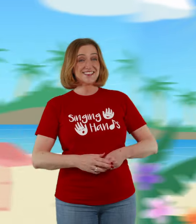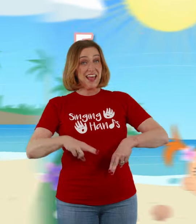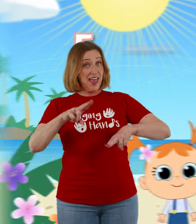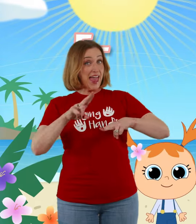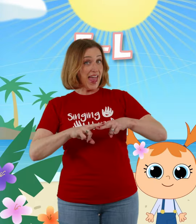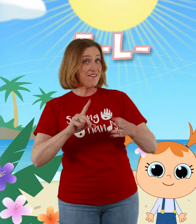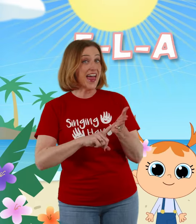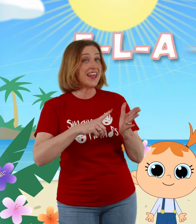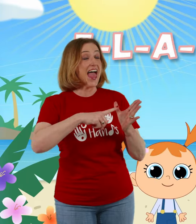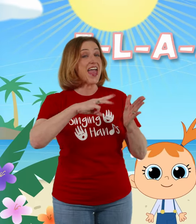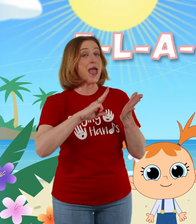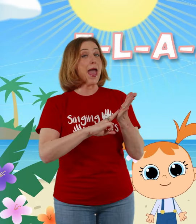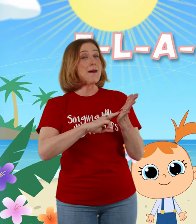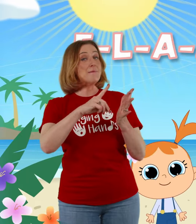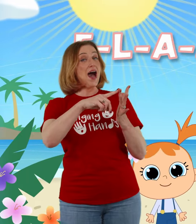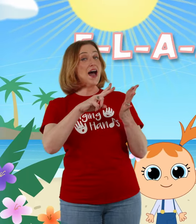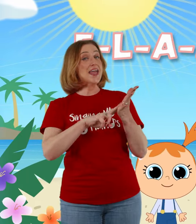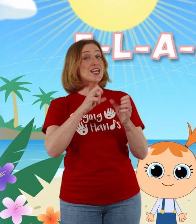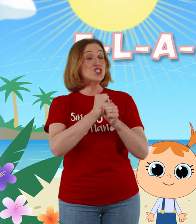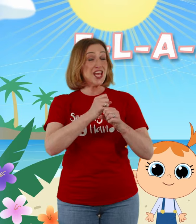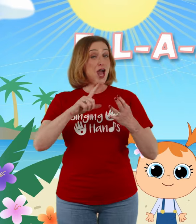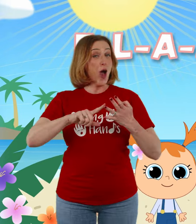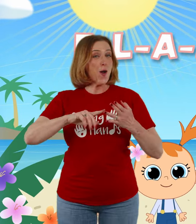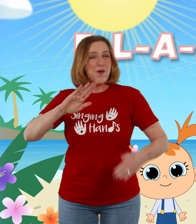F-L-A-M-I-N-G-O